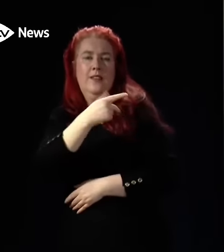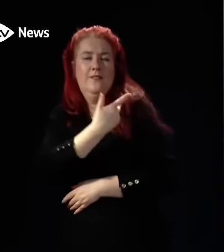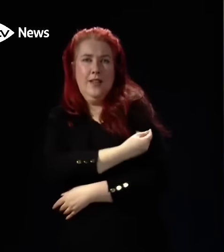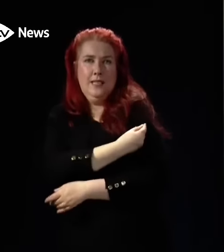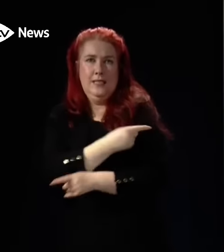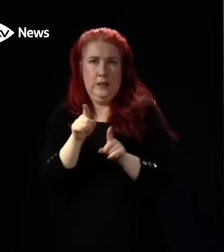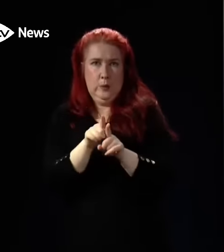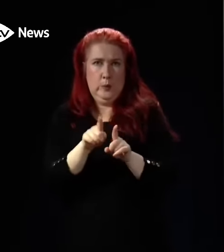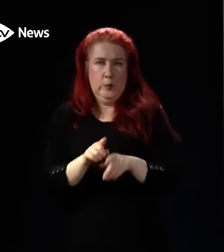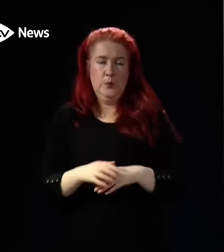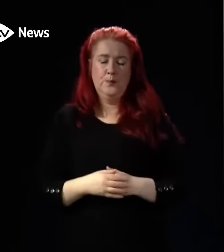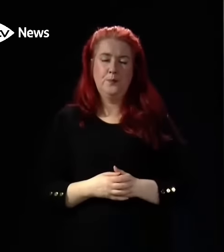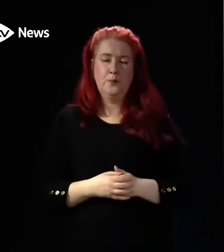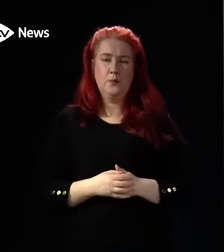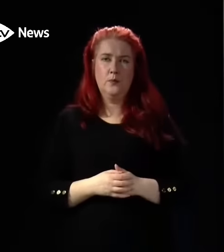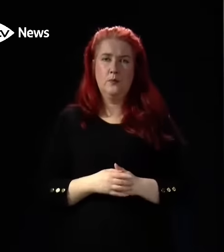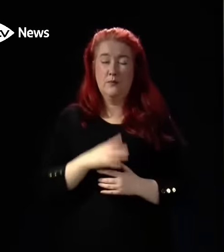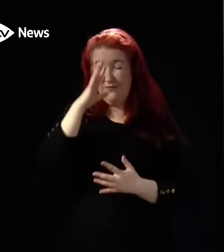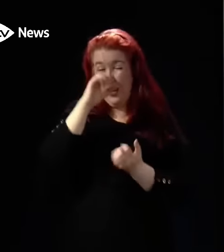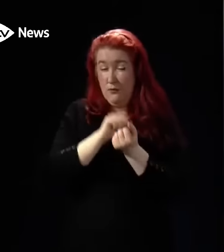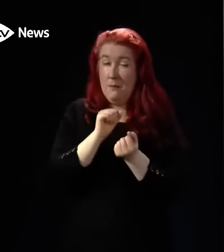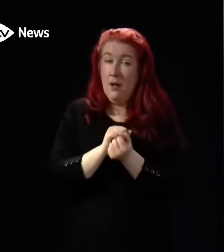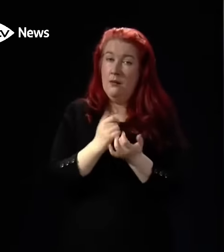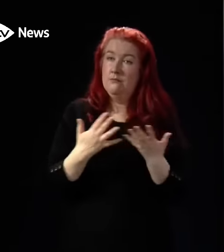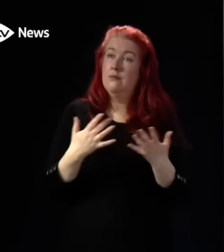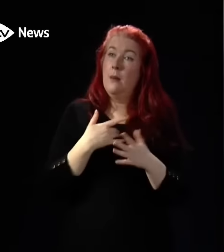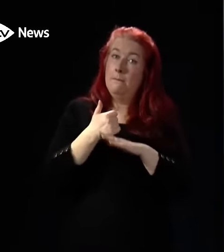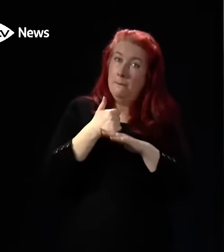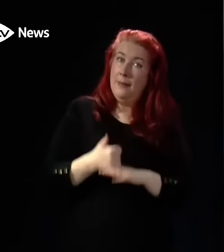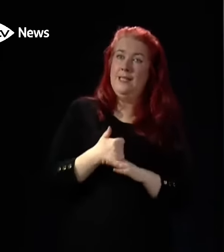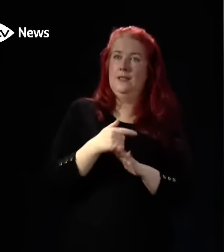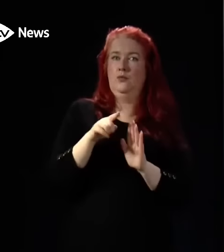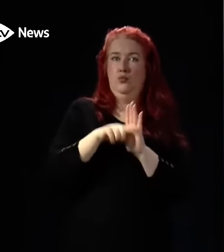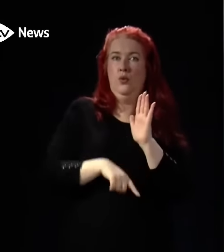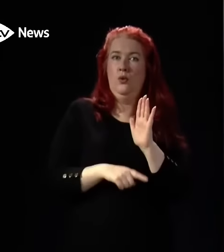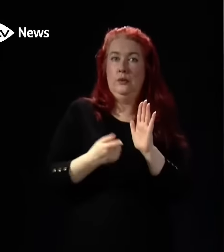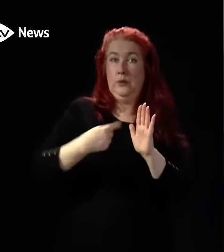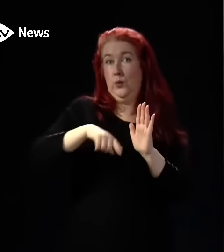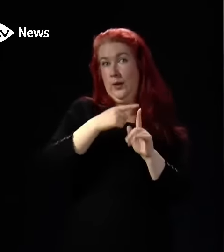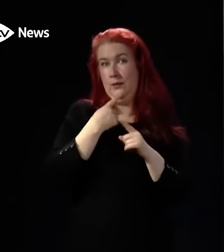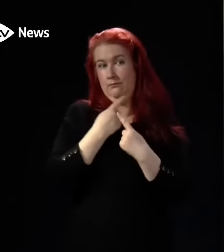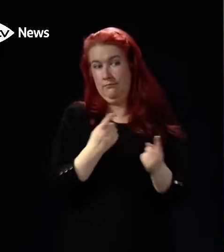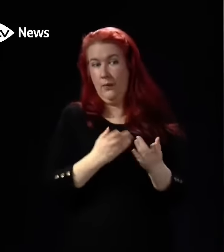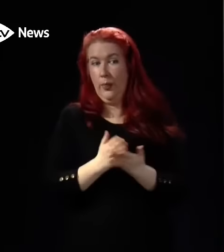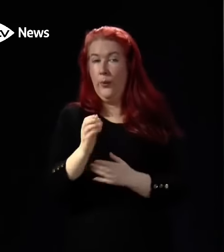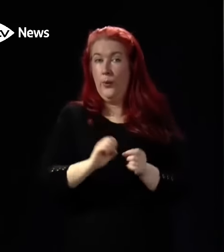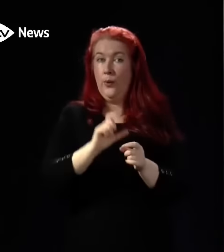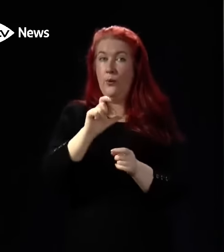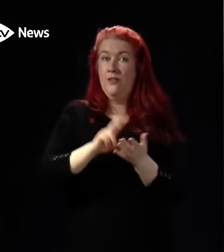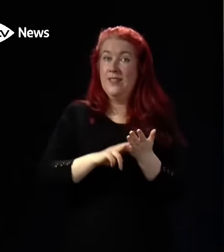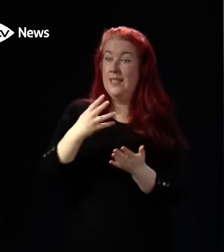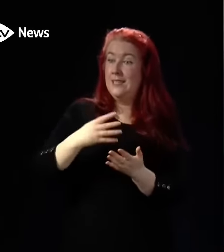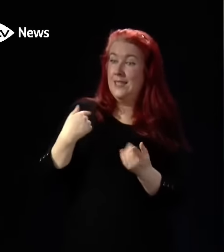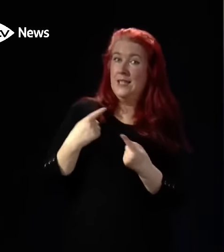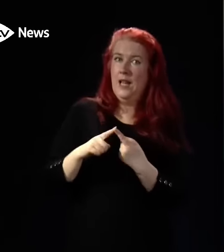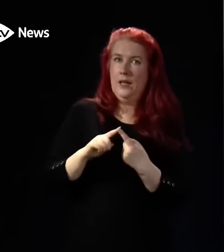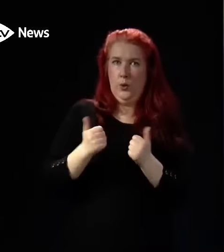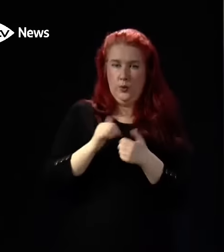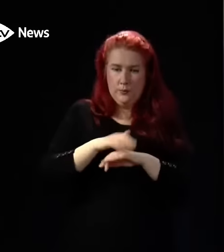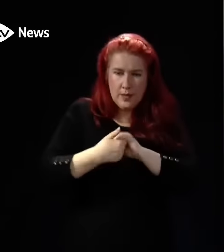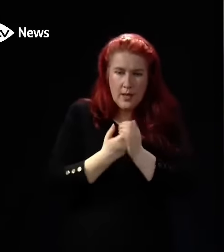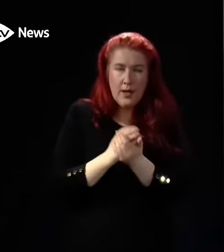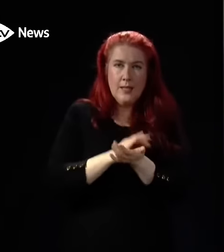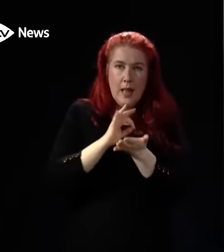also worth remembering that many of the basic protections we stressed during the pandemic are still relevant now. Good hand hygiene,